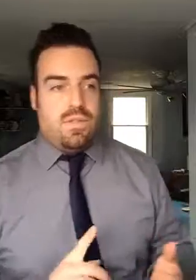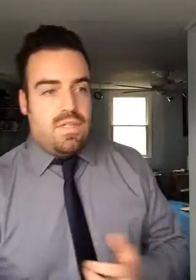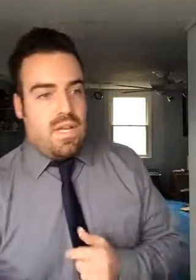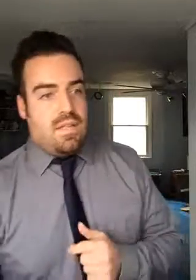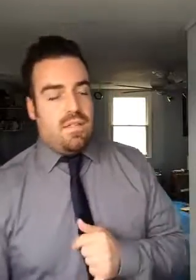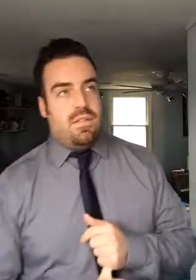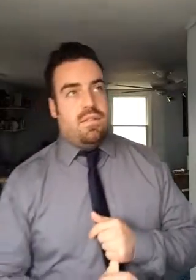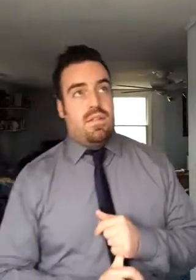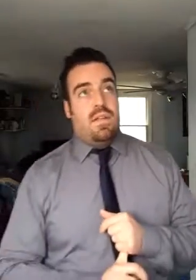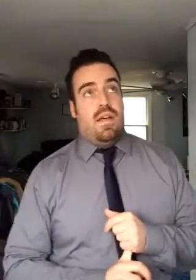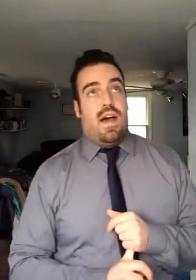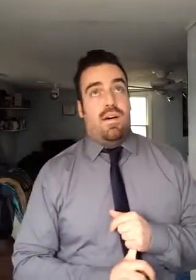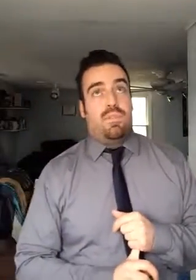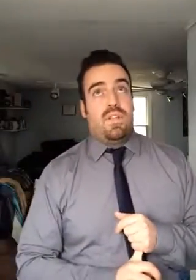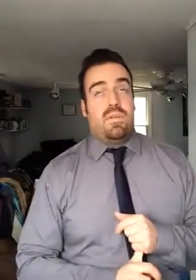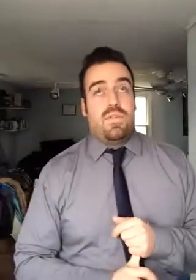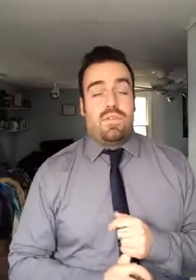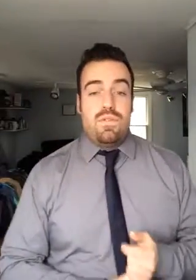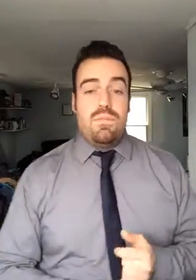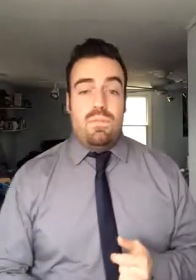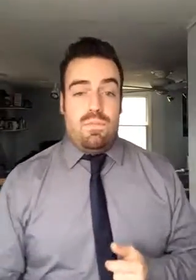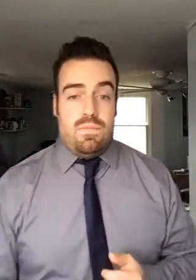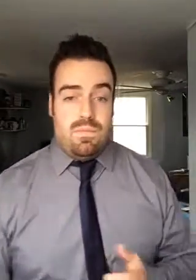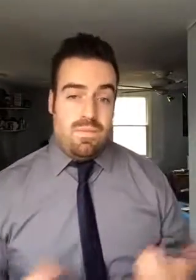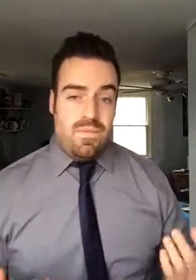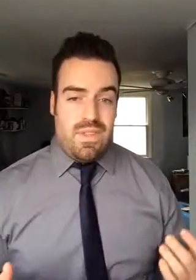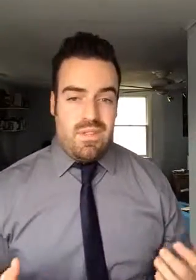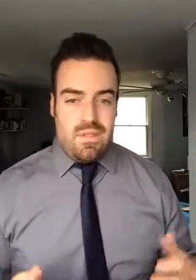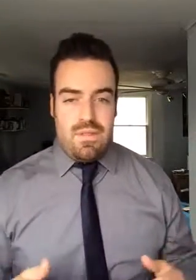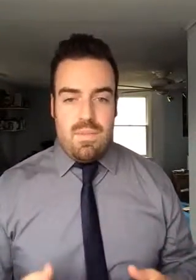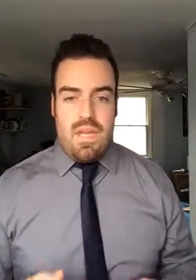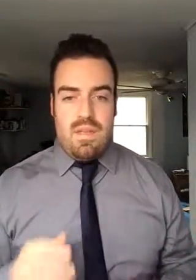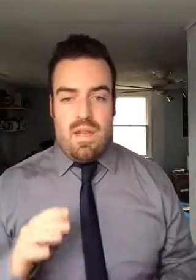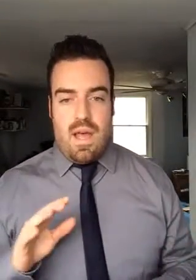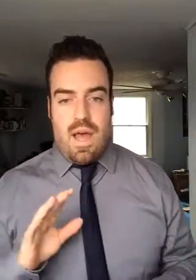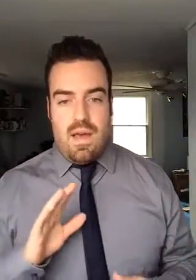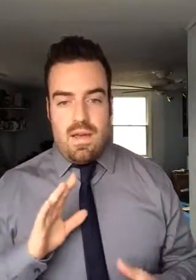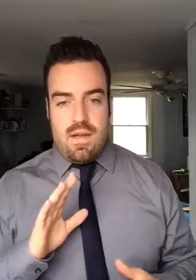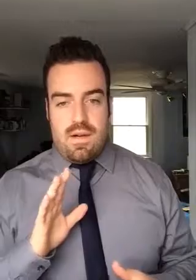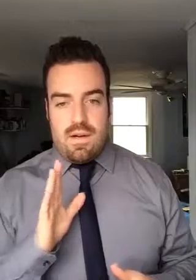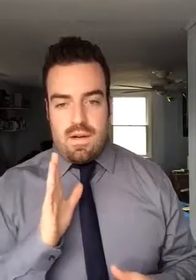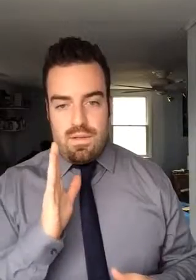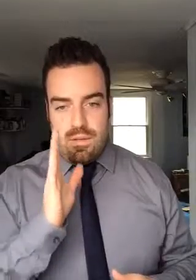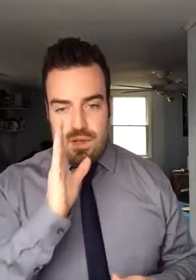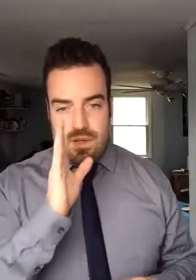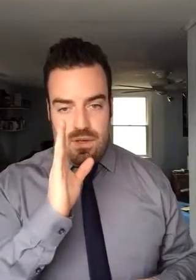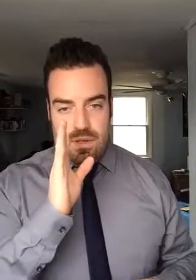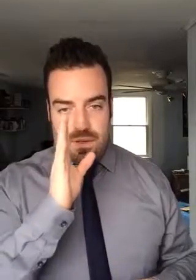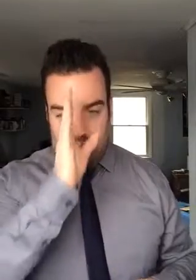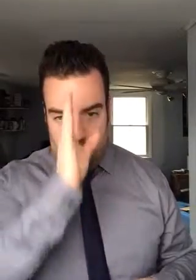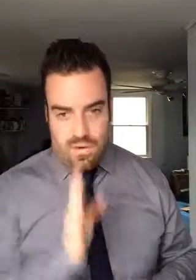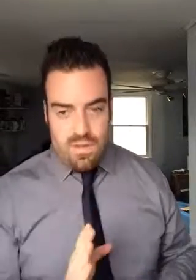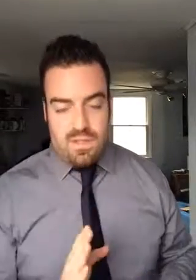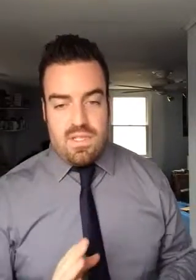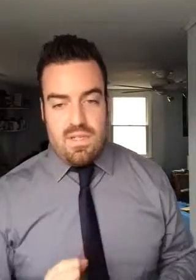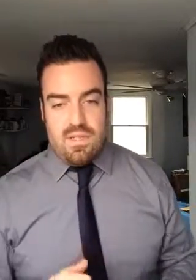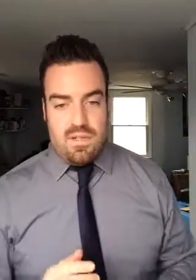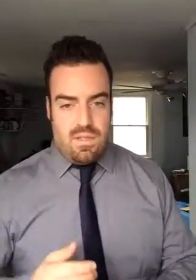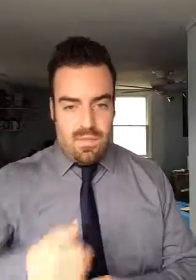your tendons begin with your two. The two main are your vertical extension. They're just